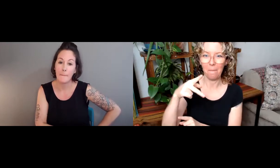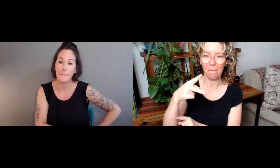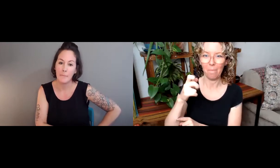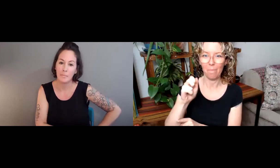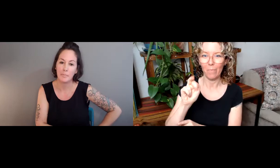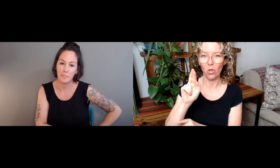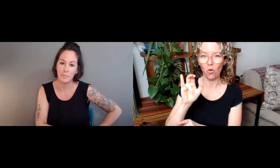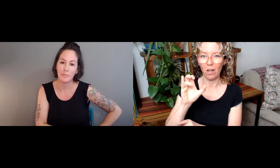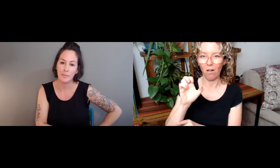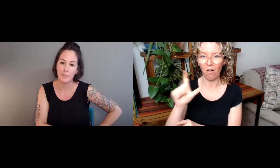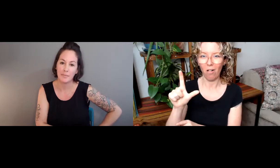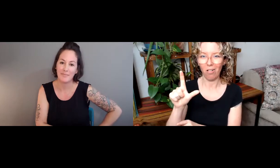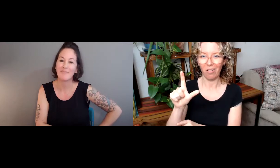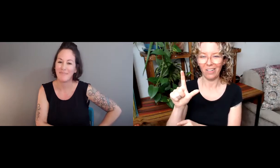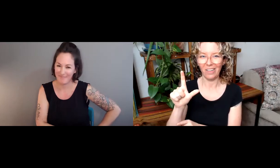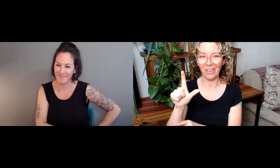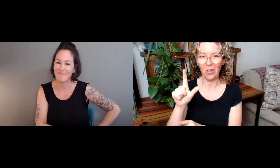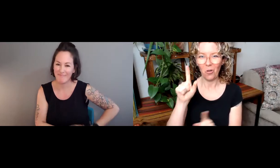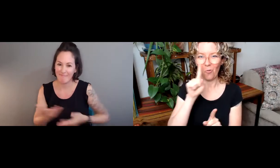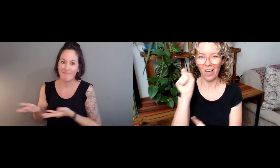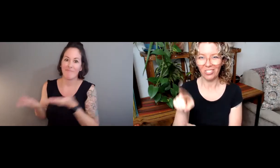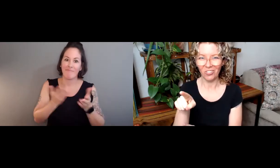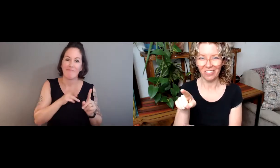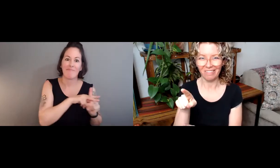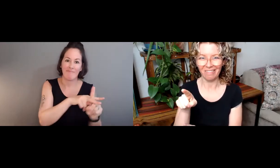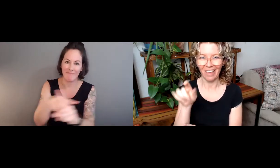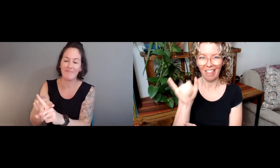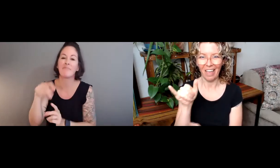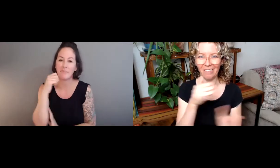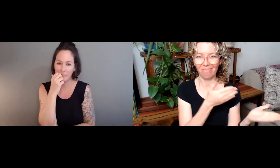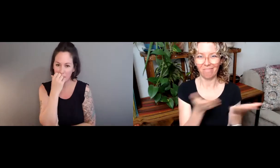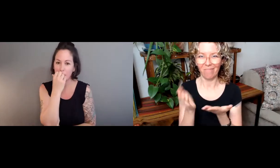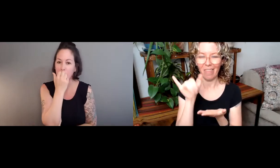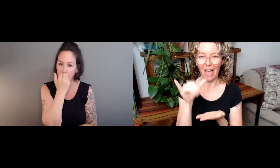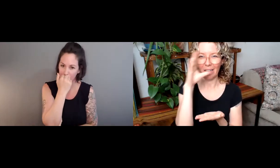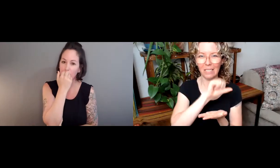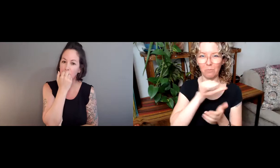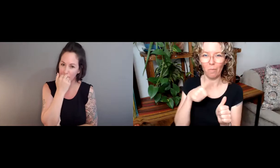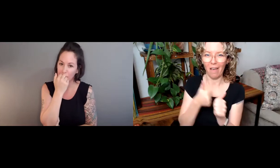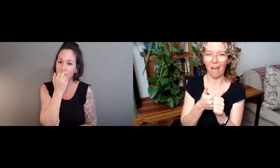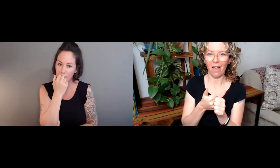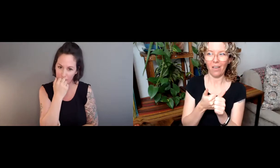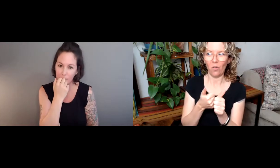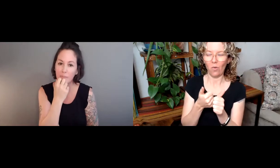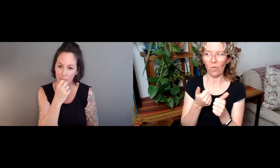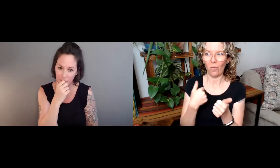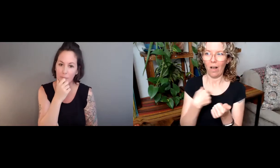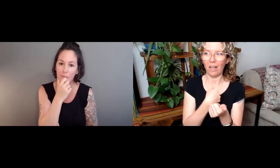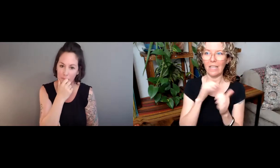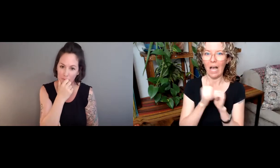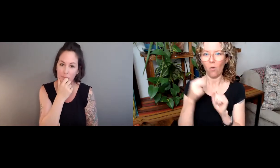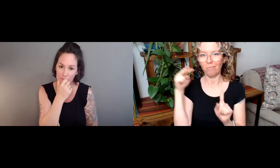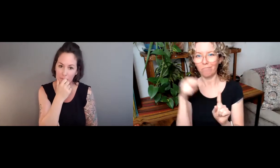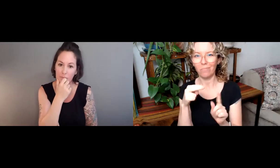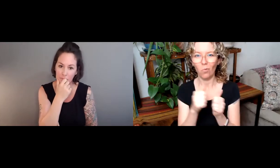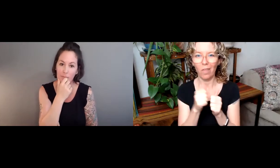researched with the frame, same framing with which we applied our questions to spoken language. That